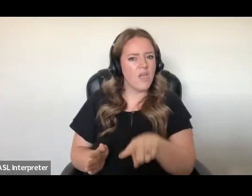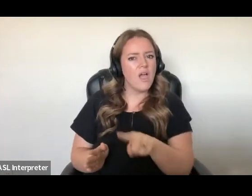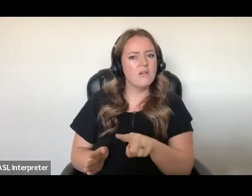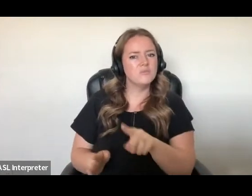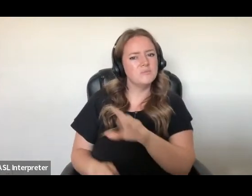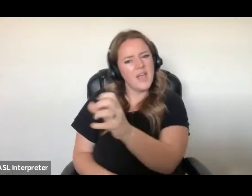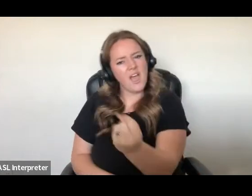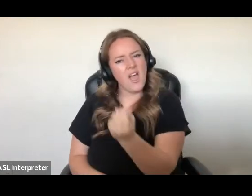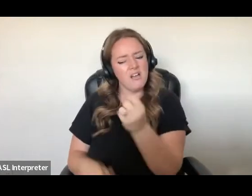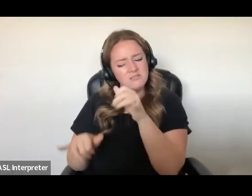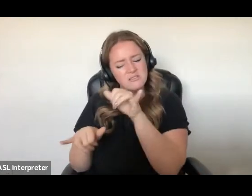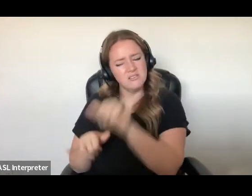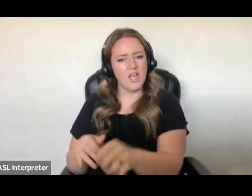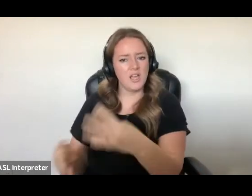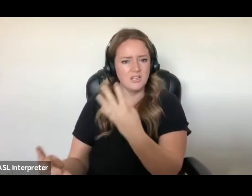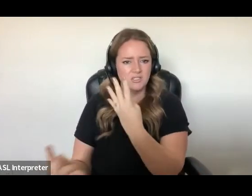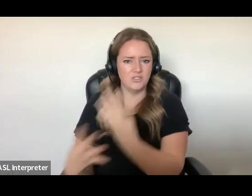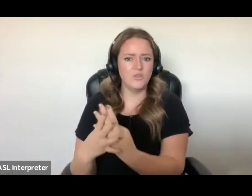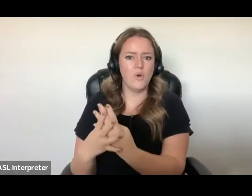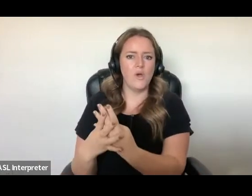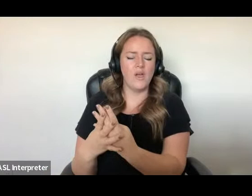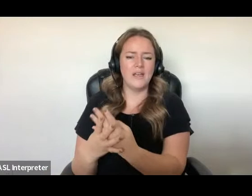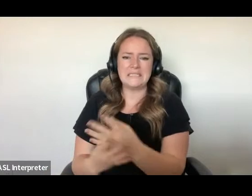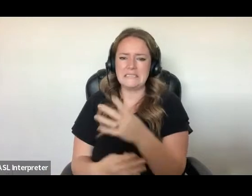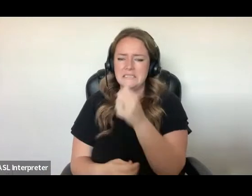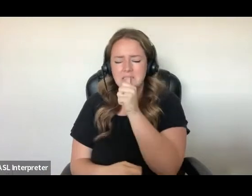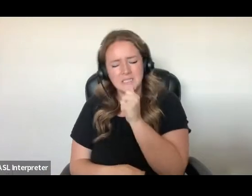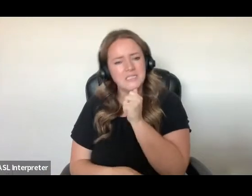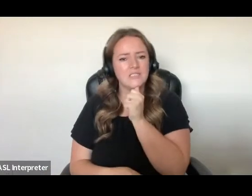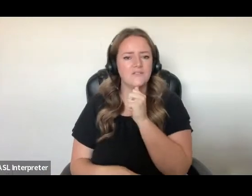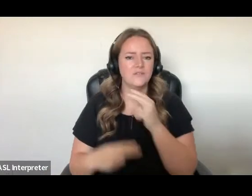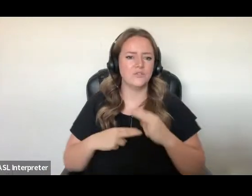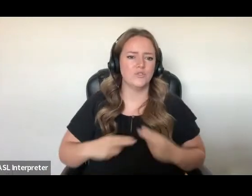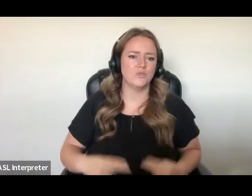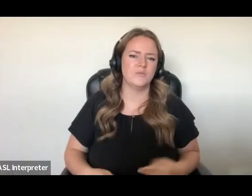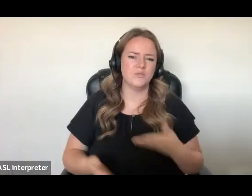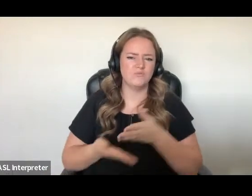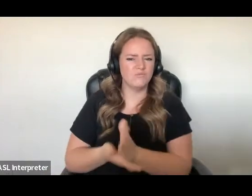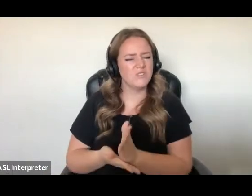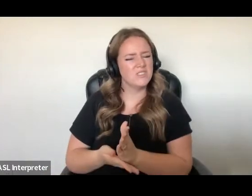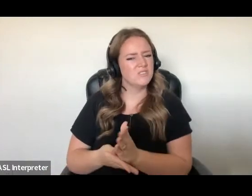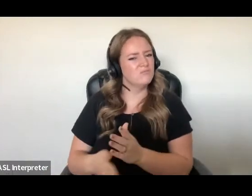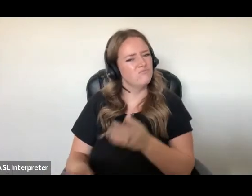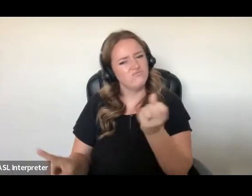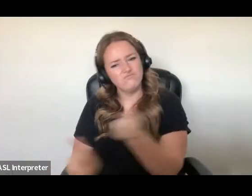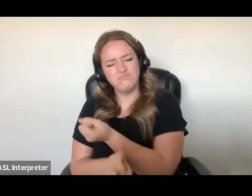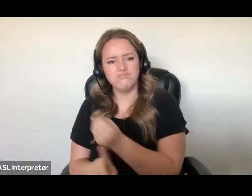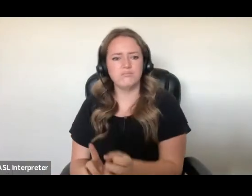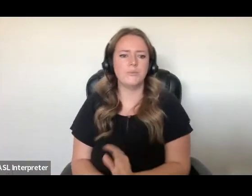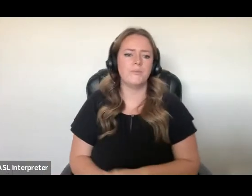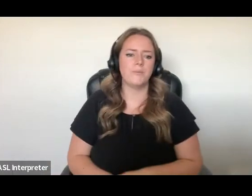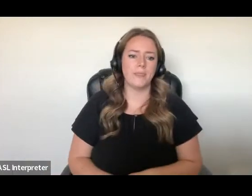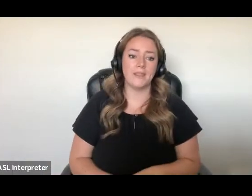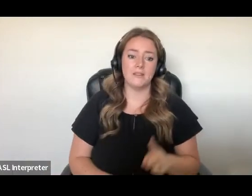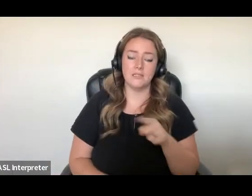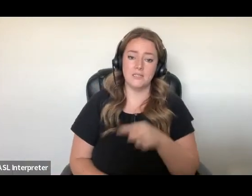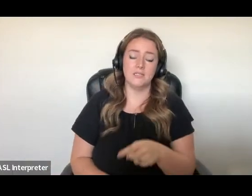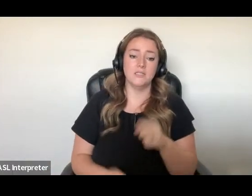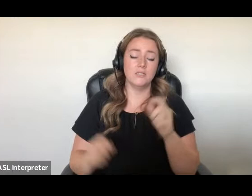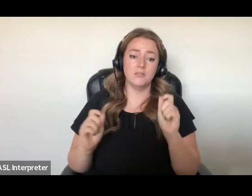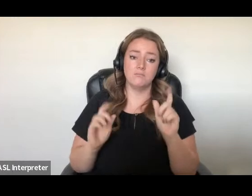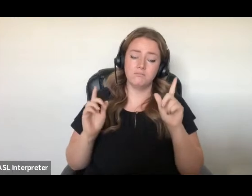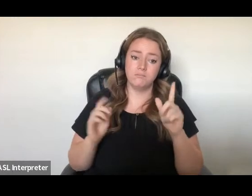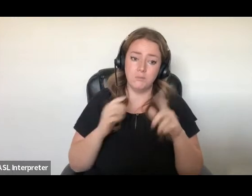subjected to myriad human rights abuses. This decision follows extensive advocacy that brought to light the lived experience of